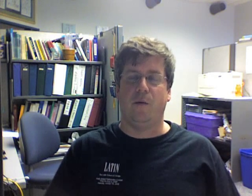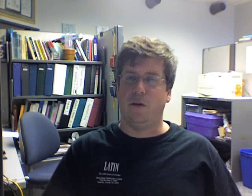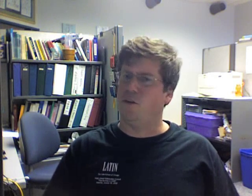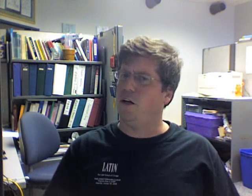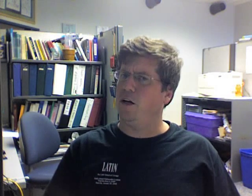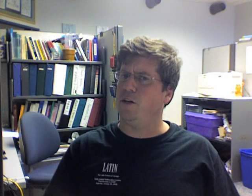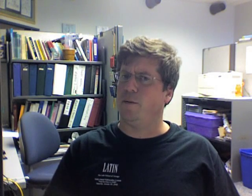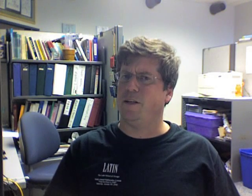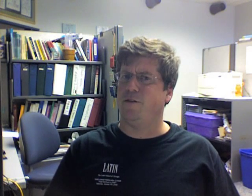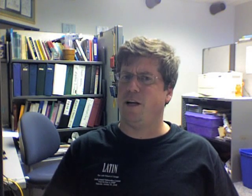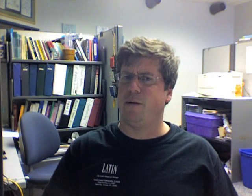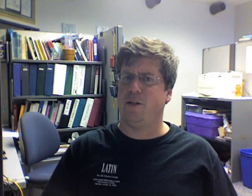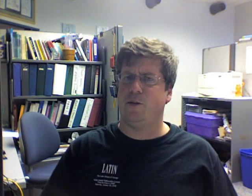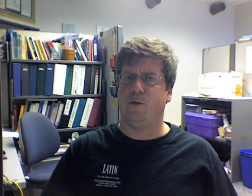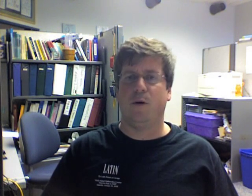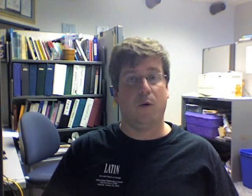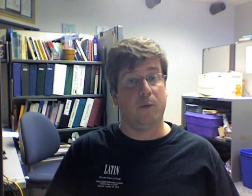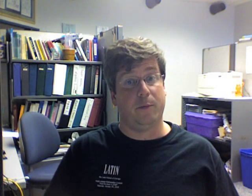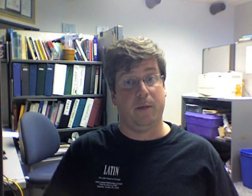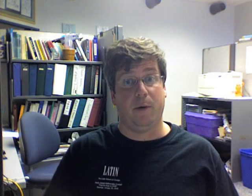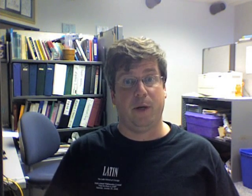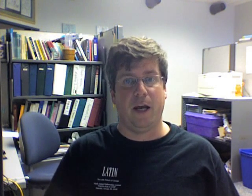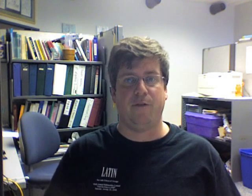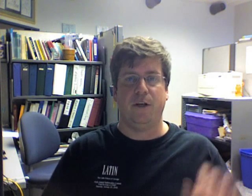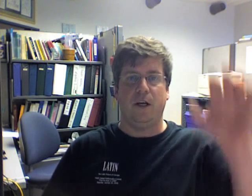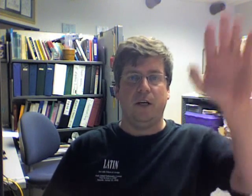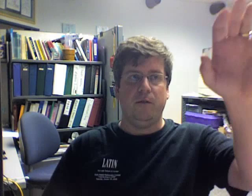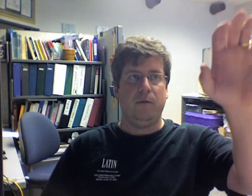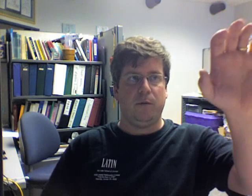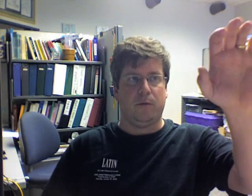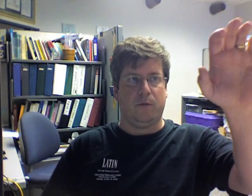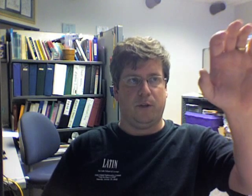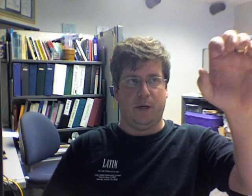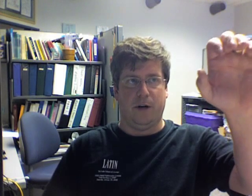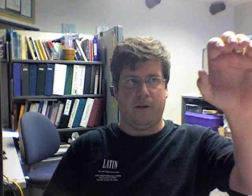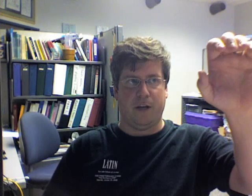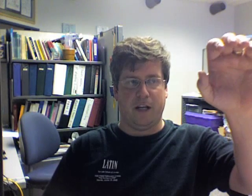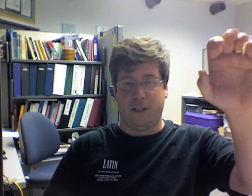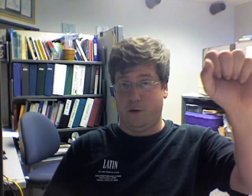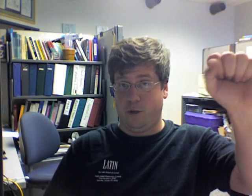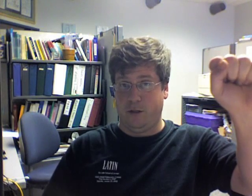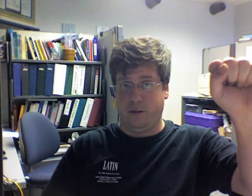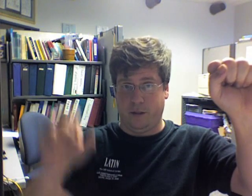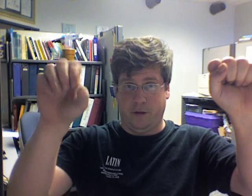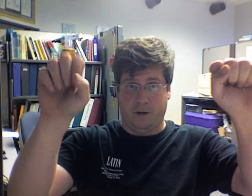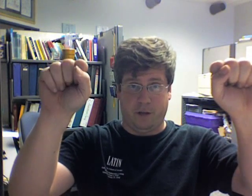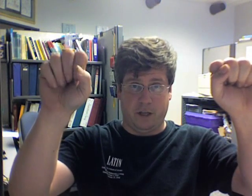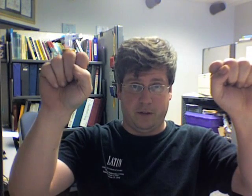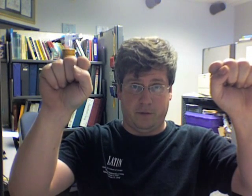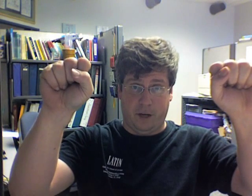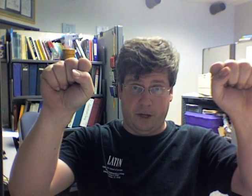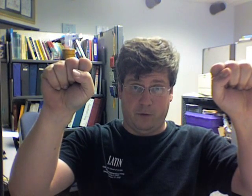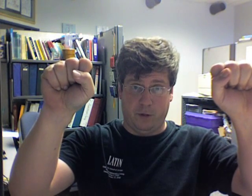let's, uh, about dividing by 2, or multiplying by 1 half. So here I've got, uh, 1, and here I've got negative 1.